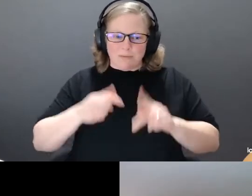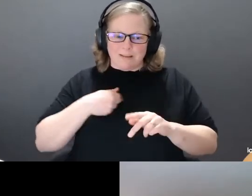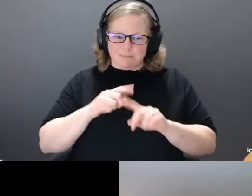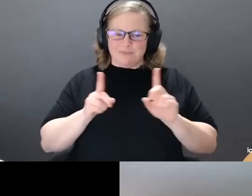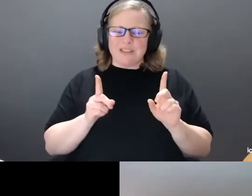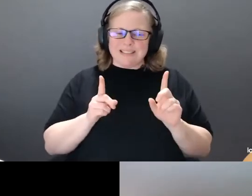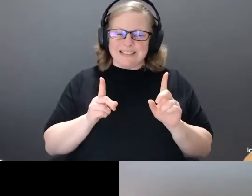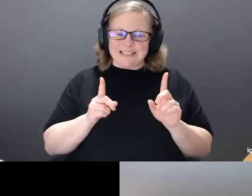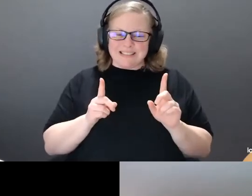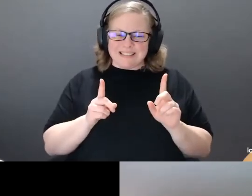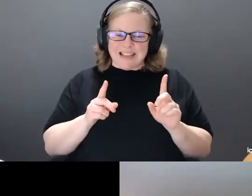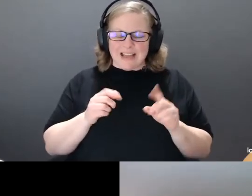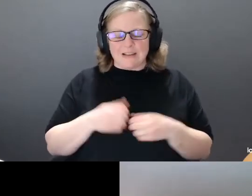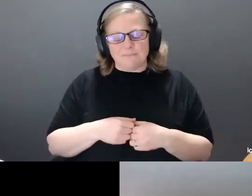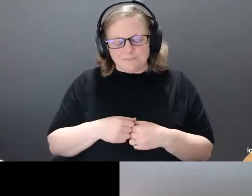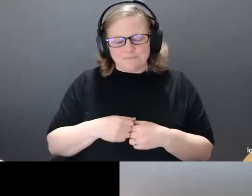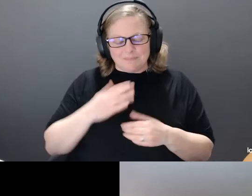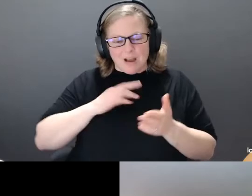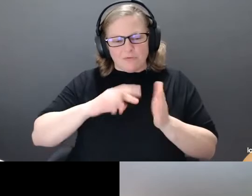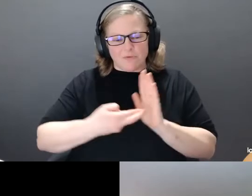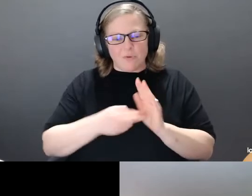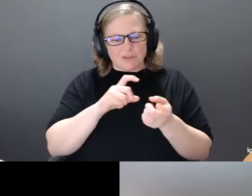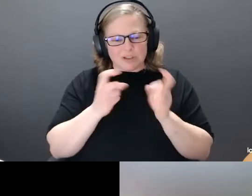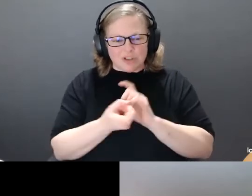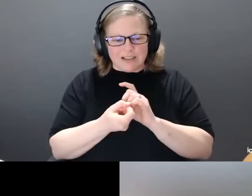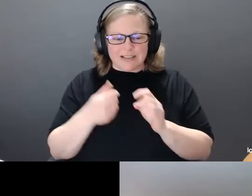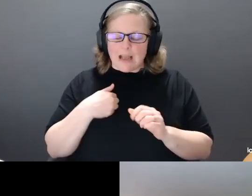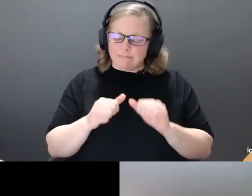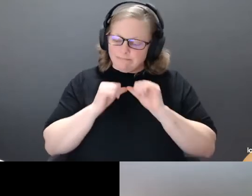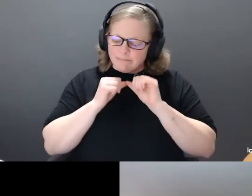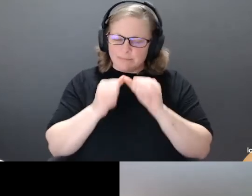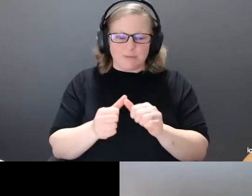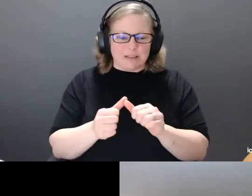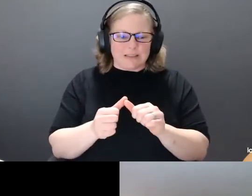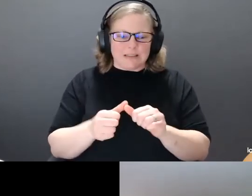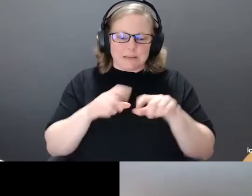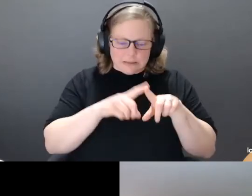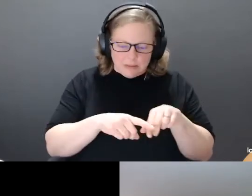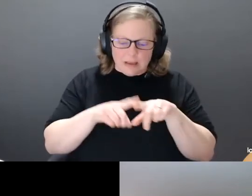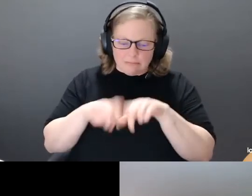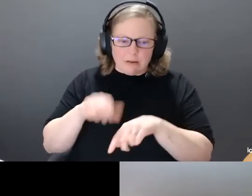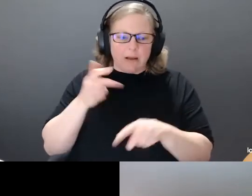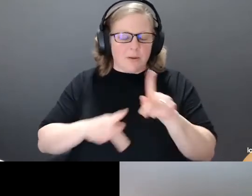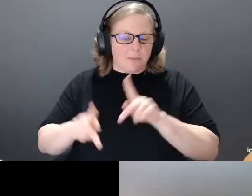My role had changed. I was to be permanently dependent, cared for, never to experience the kind of adult life